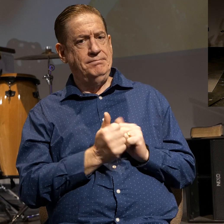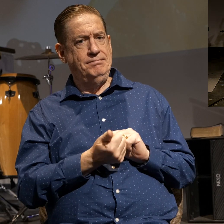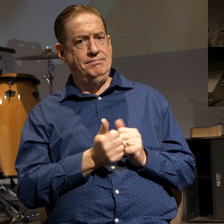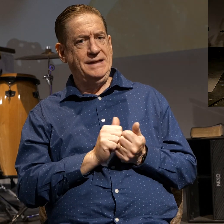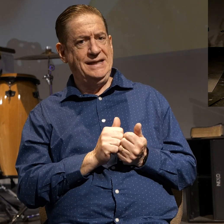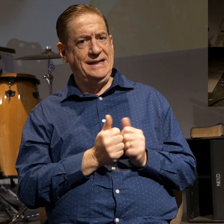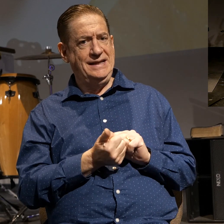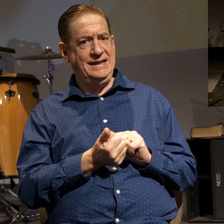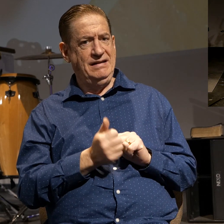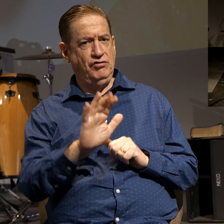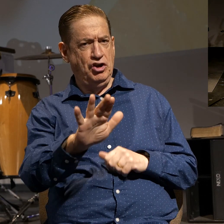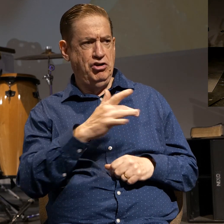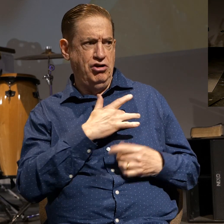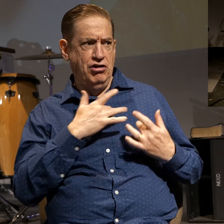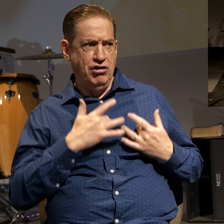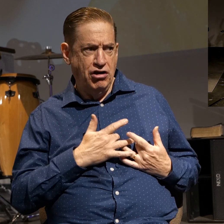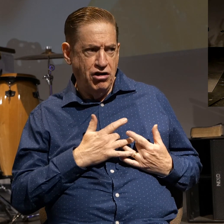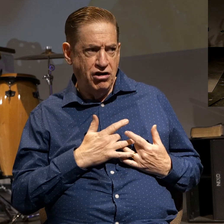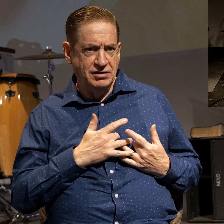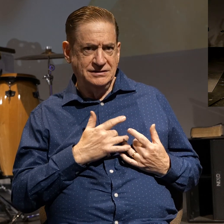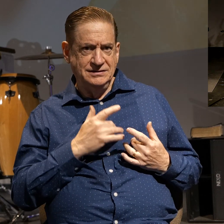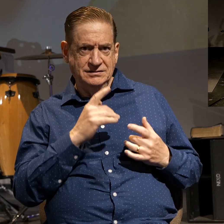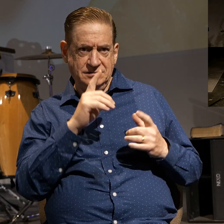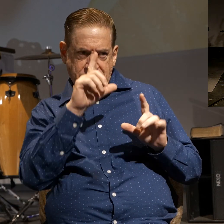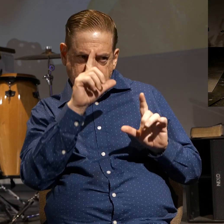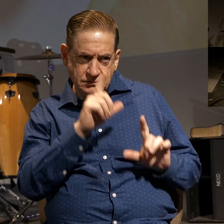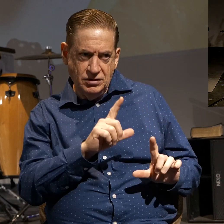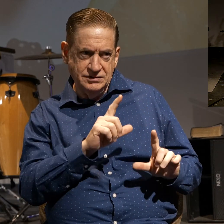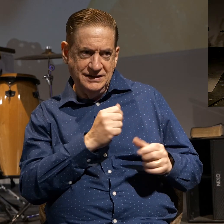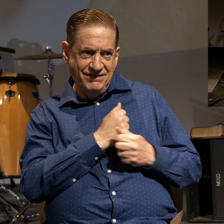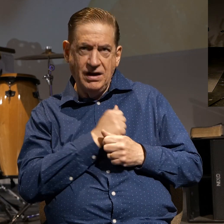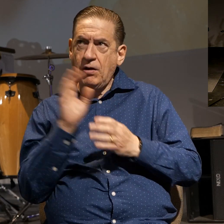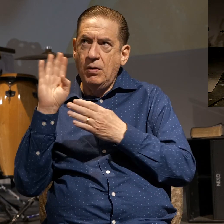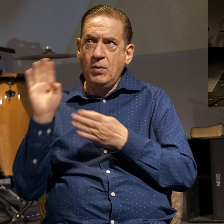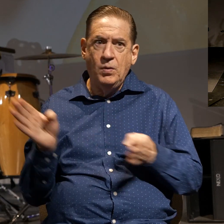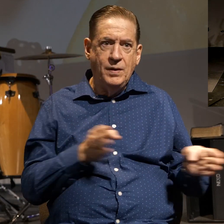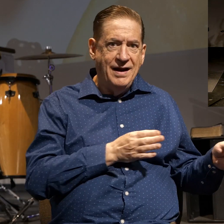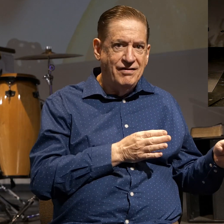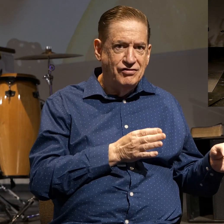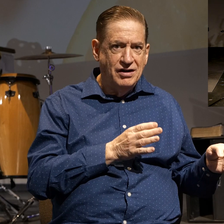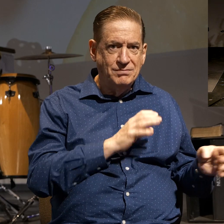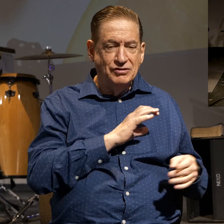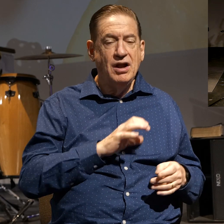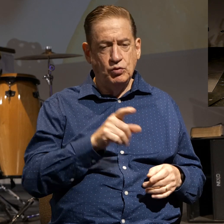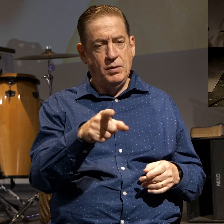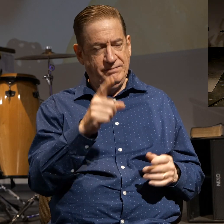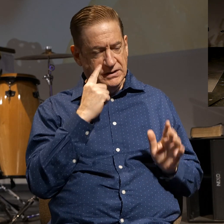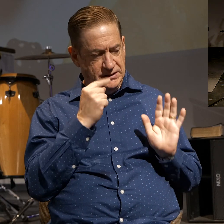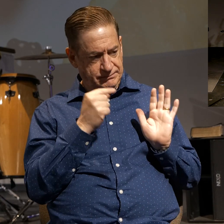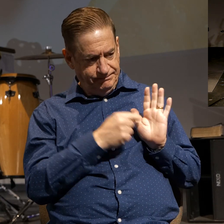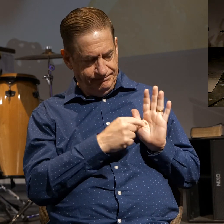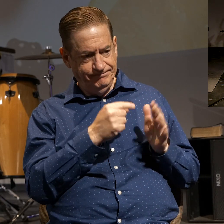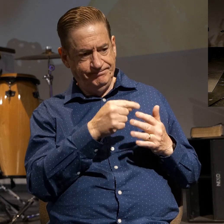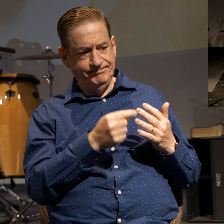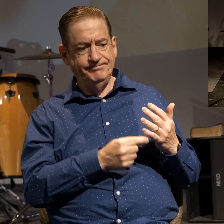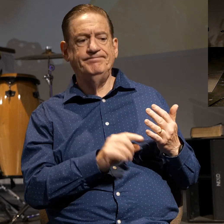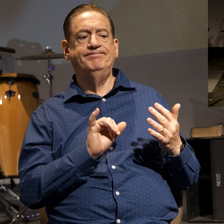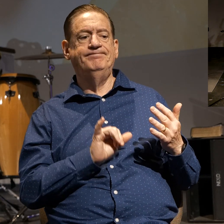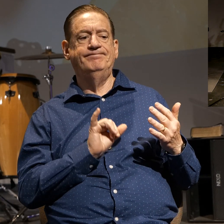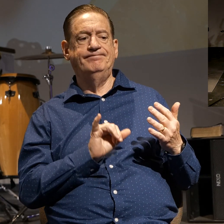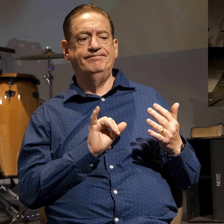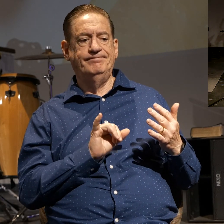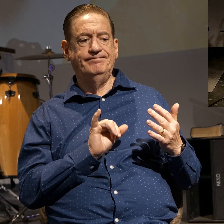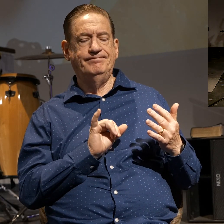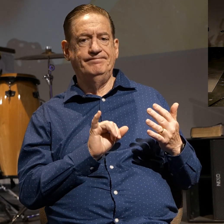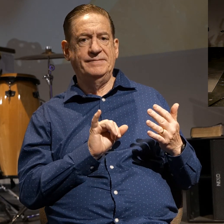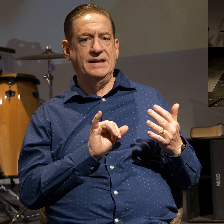for your heart's deepest loyalties and affections away from Christ. You've got to identify those and die to those and run